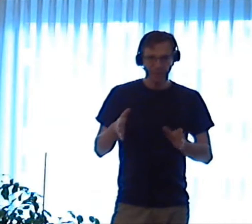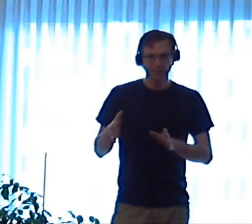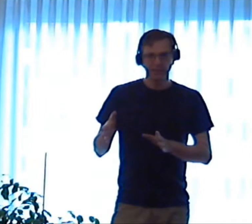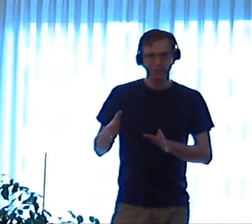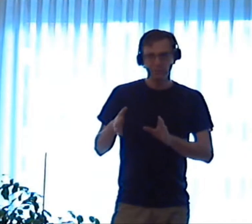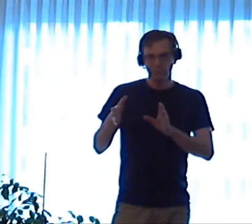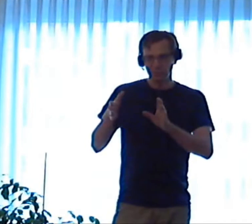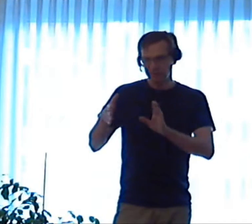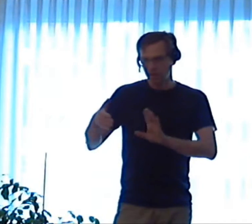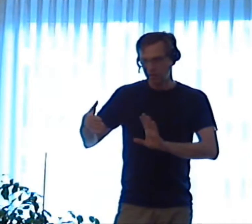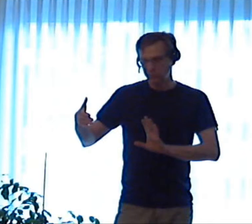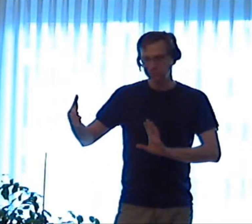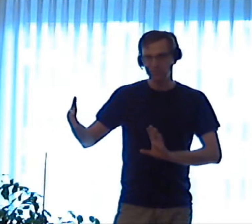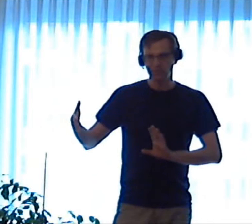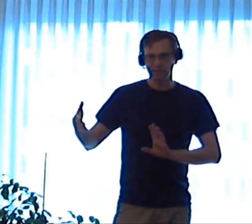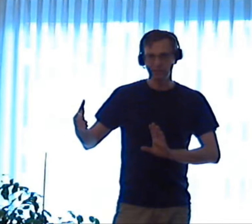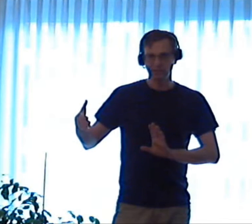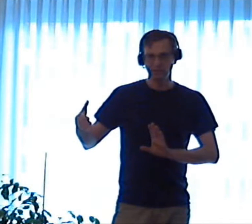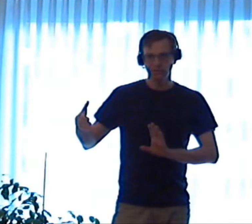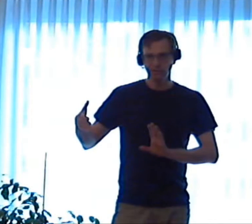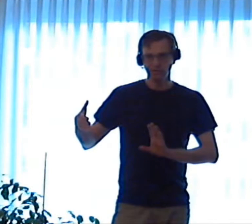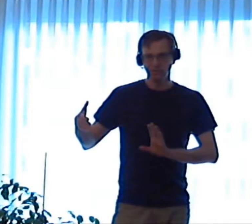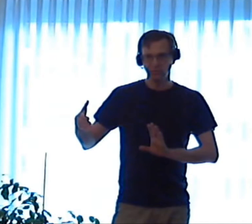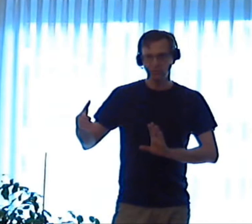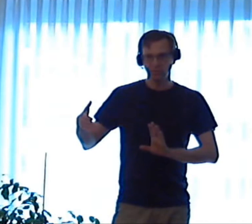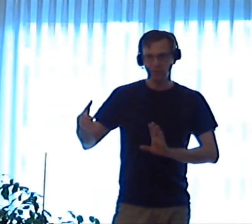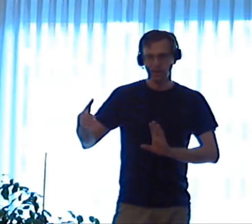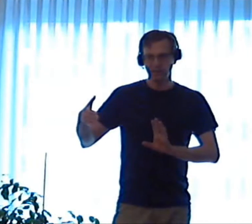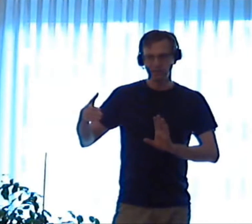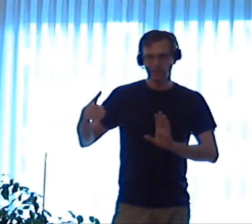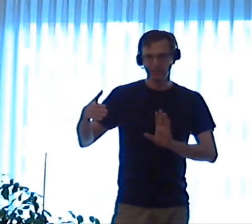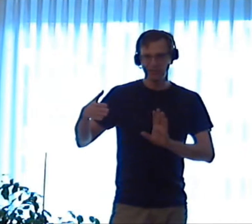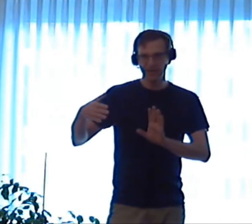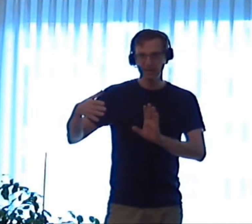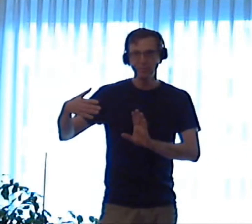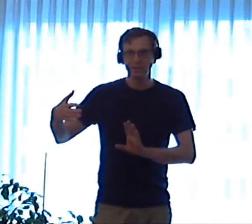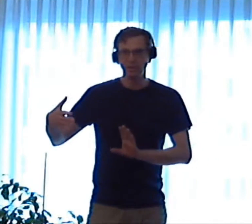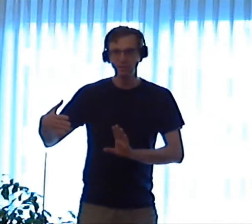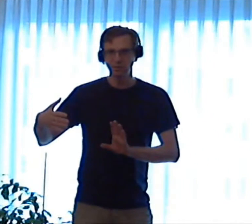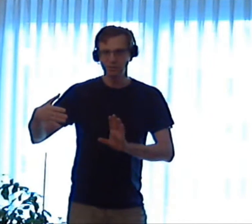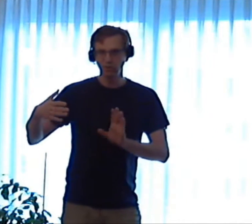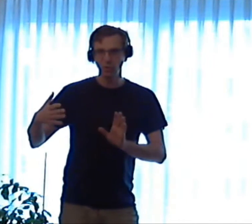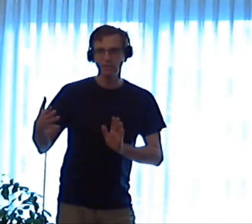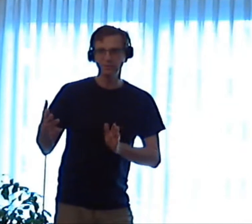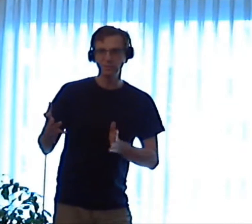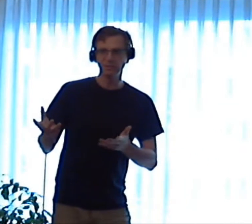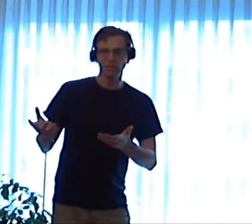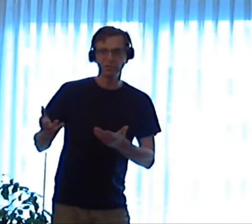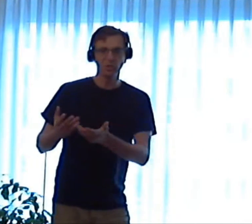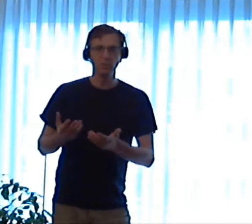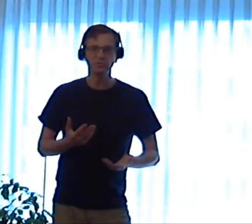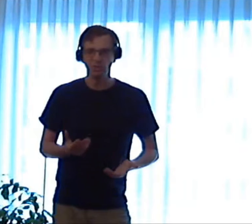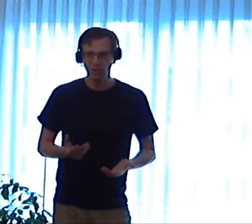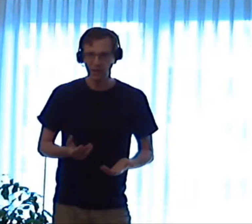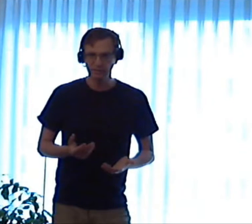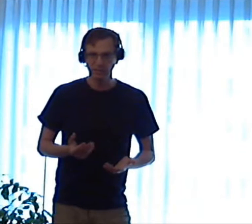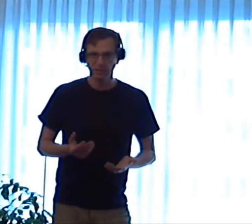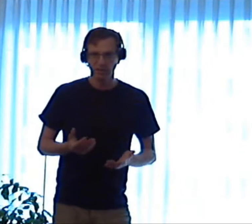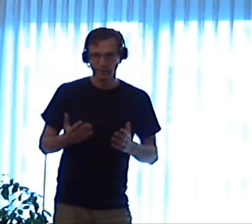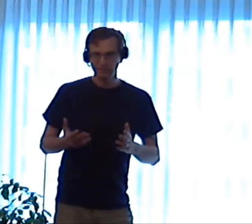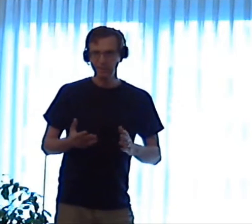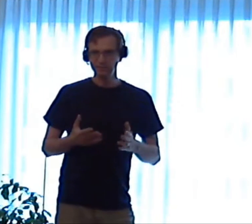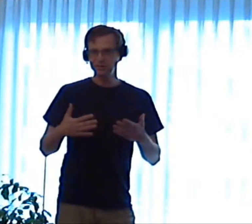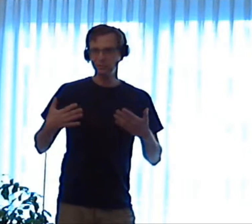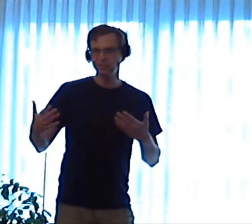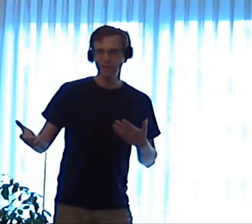But many times when we are with somebody and their mirror shows us something that we don't want to look at,